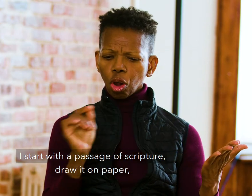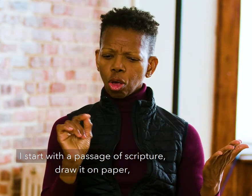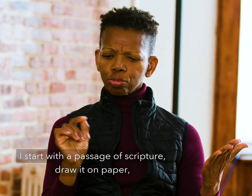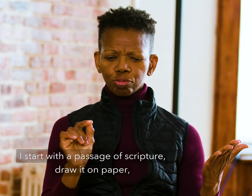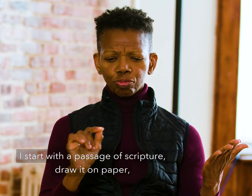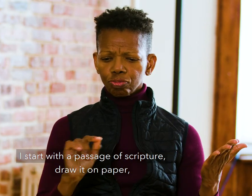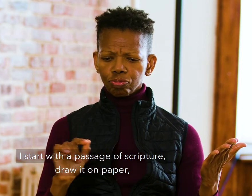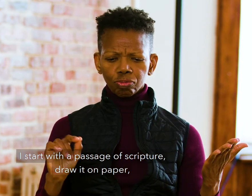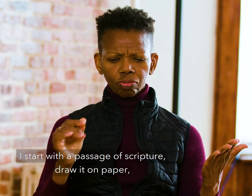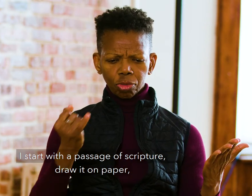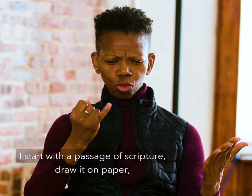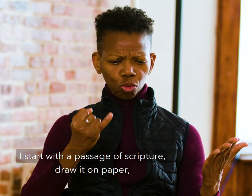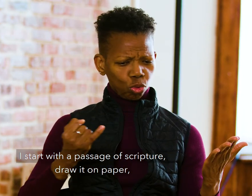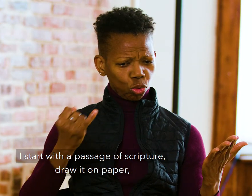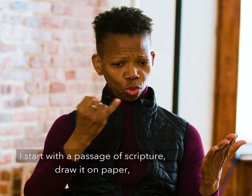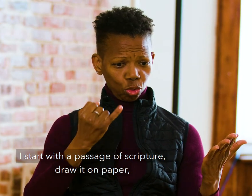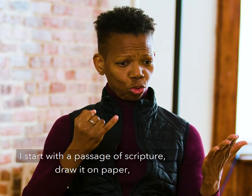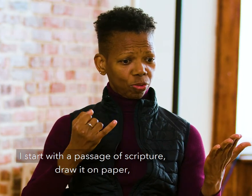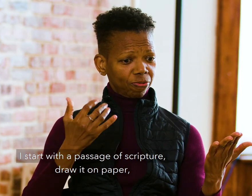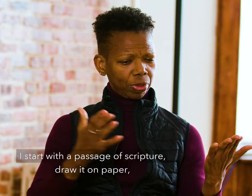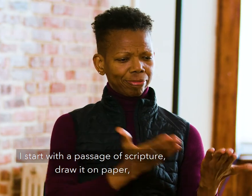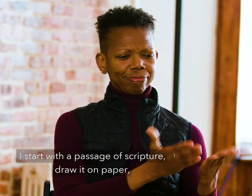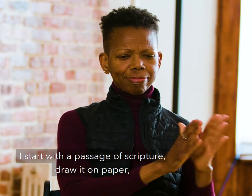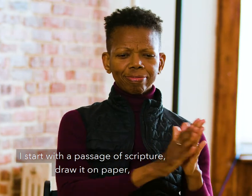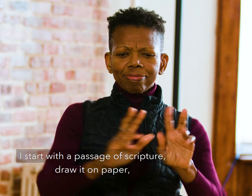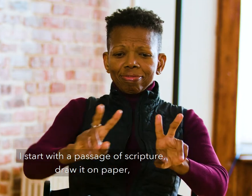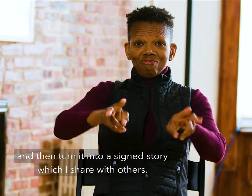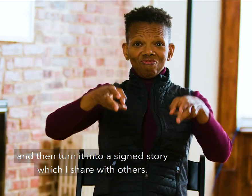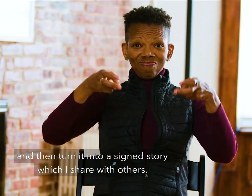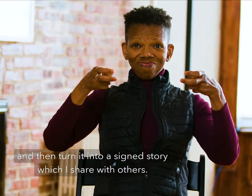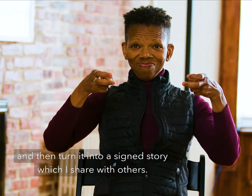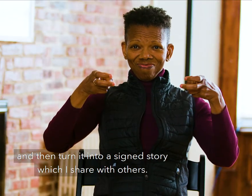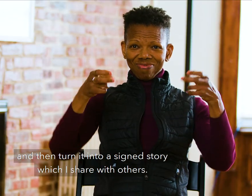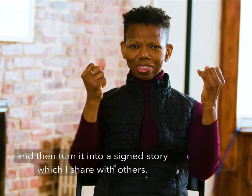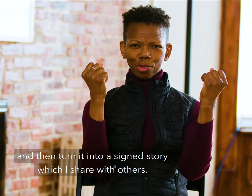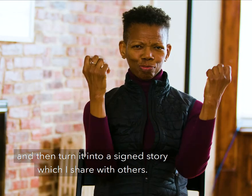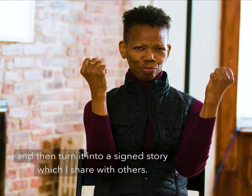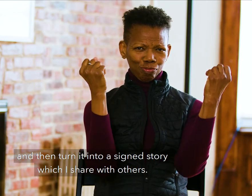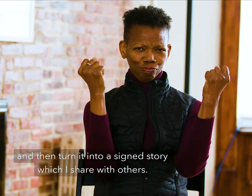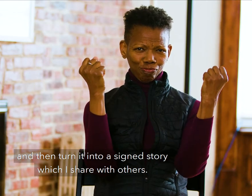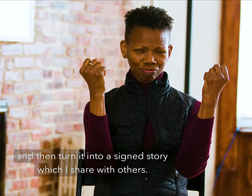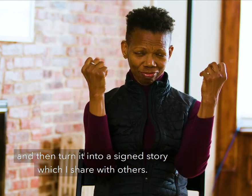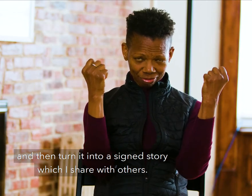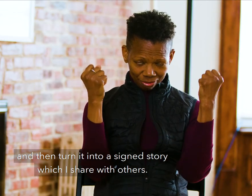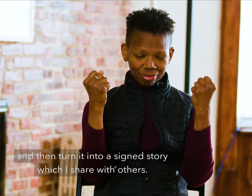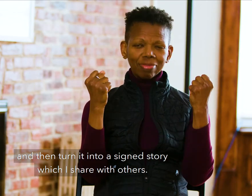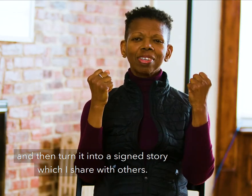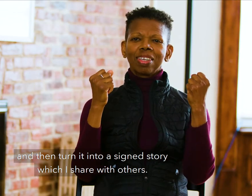draw it on paper, and then turn it into a signed story which